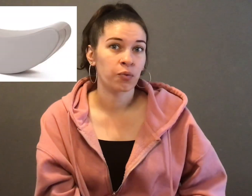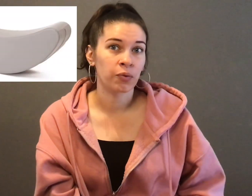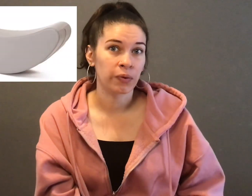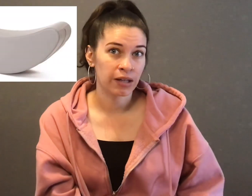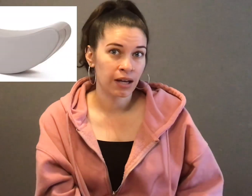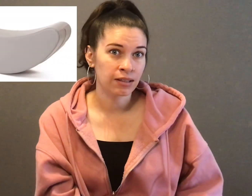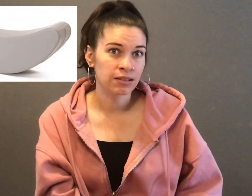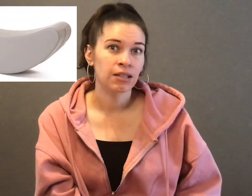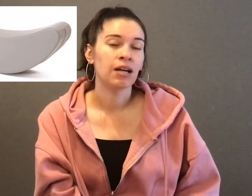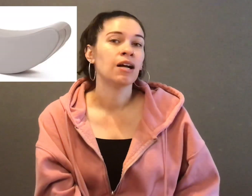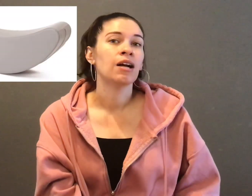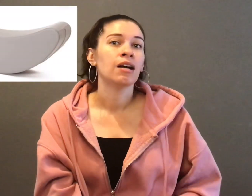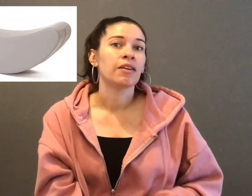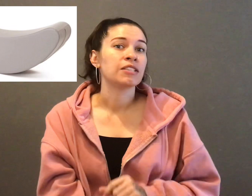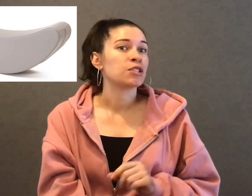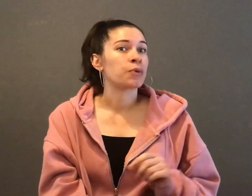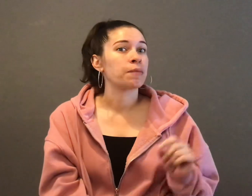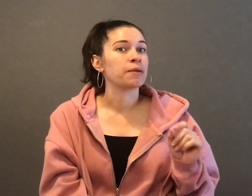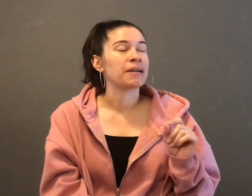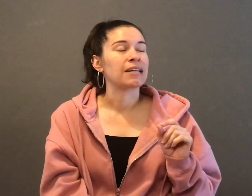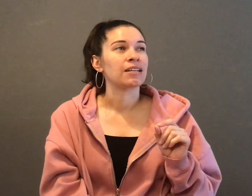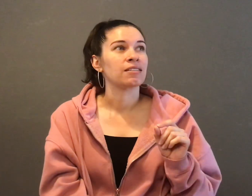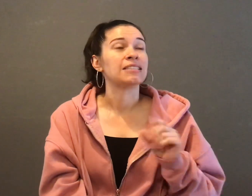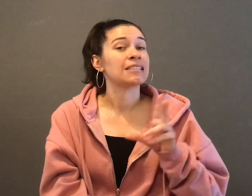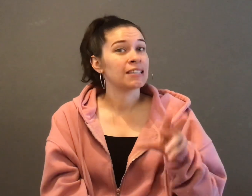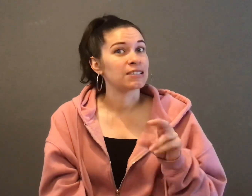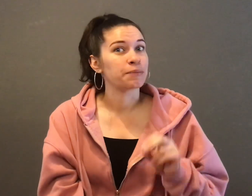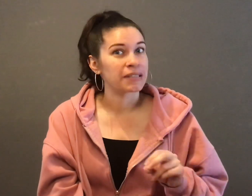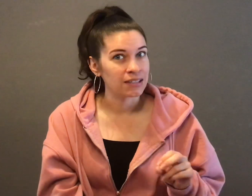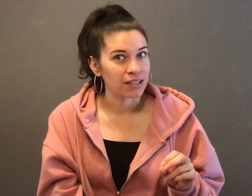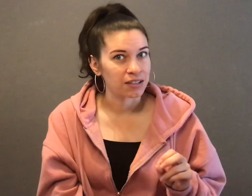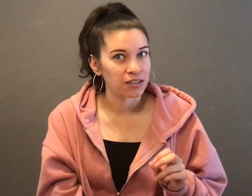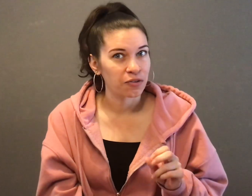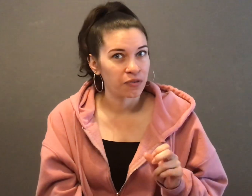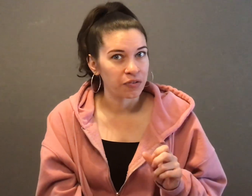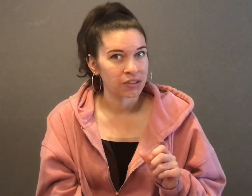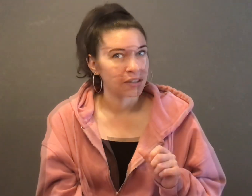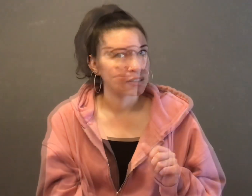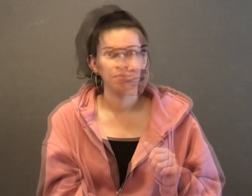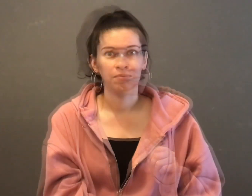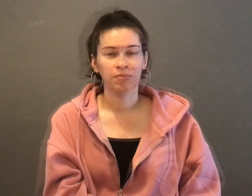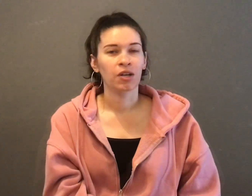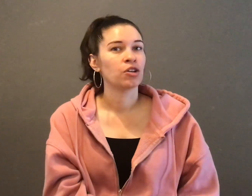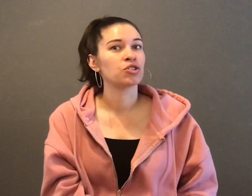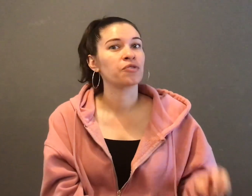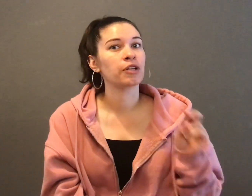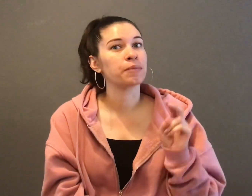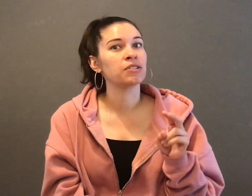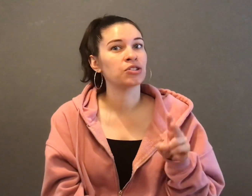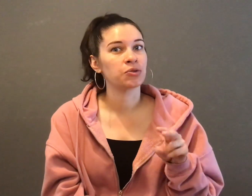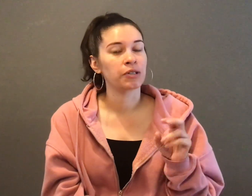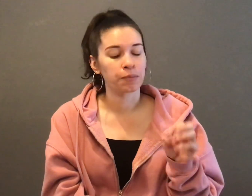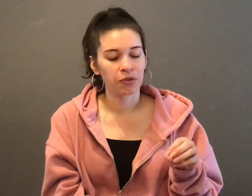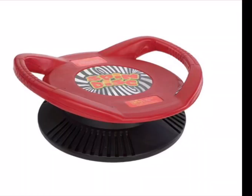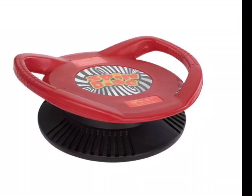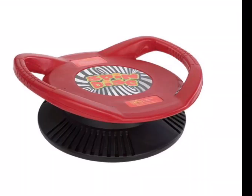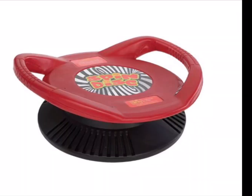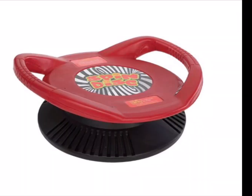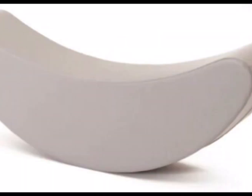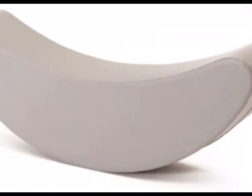we got. This is probably my, this is my second favorite on this list. So for number two and number three, the spin